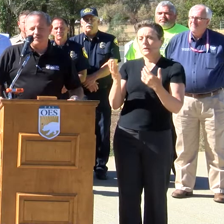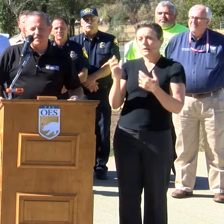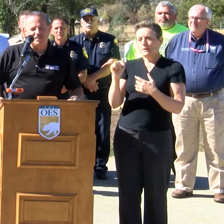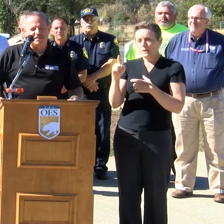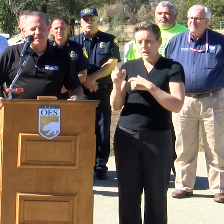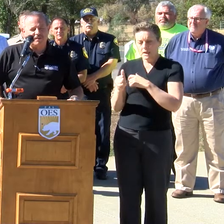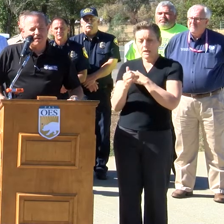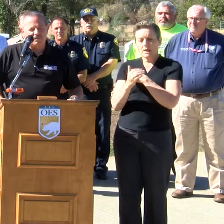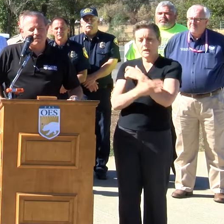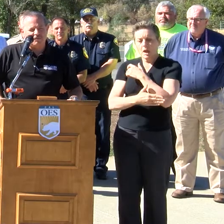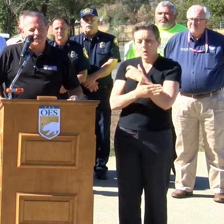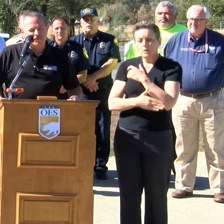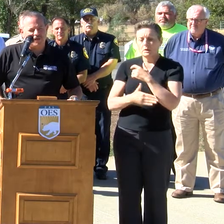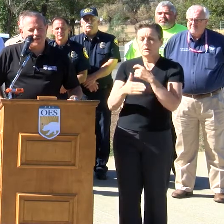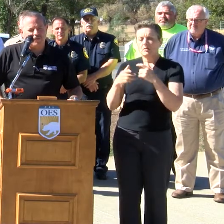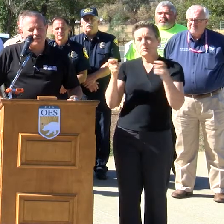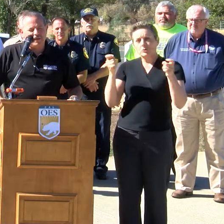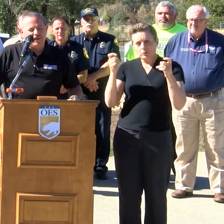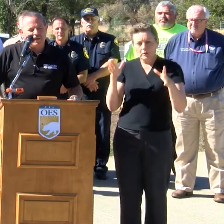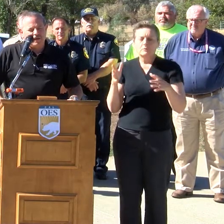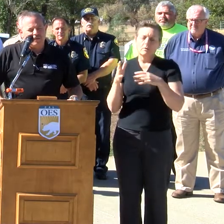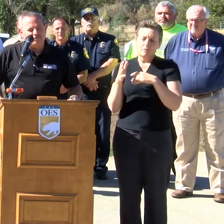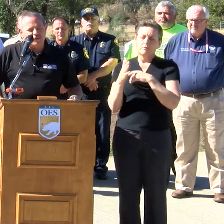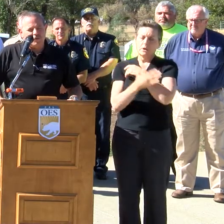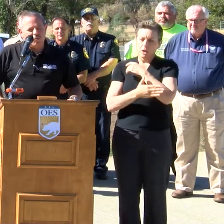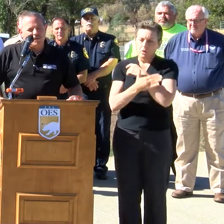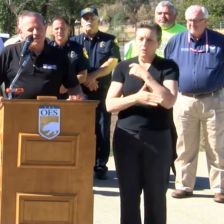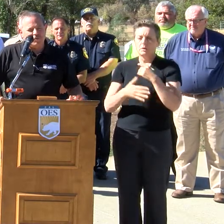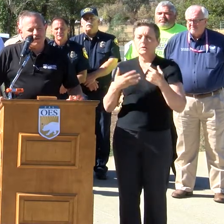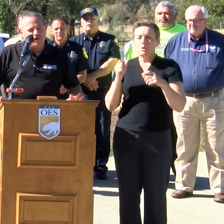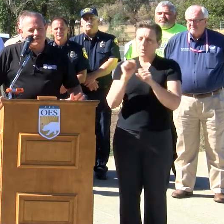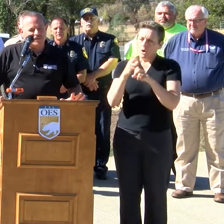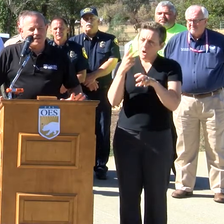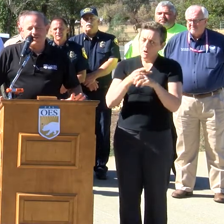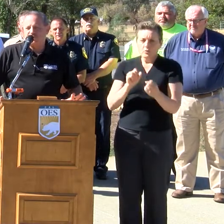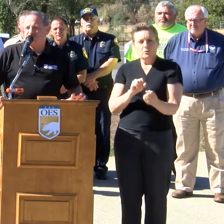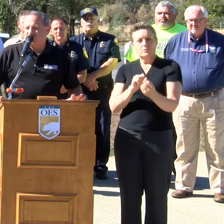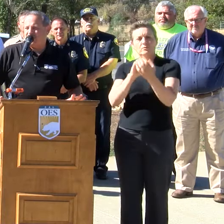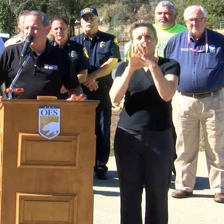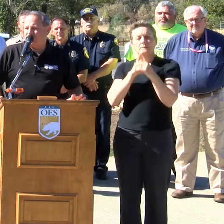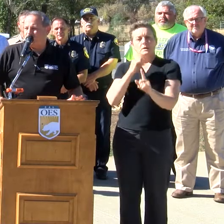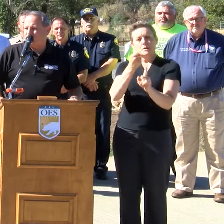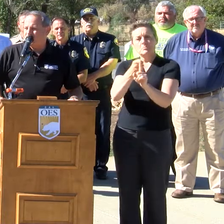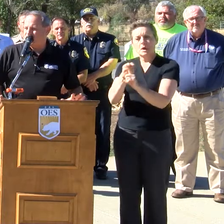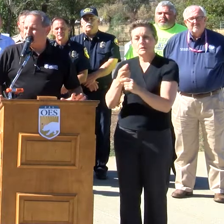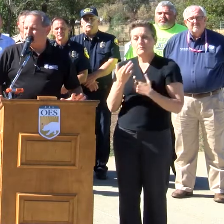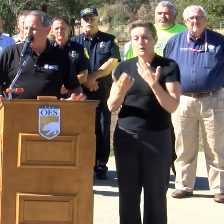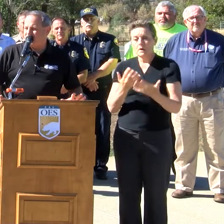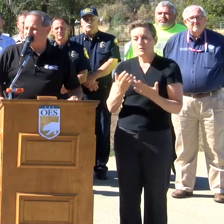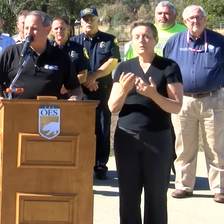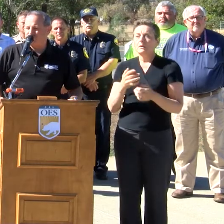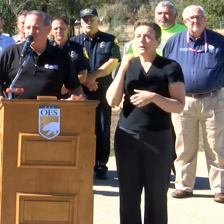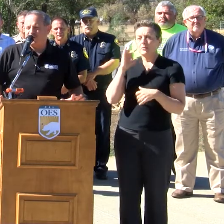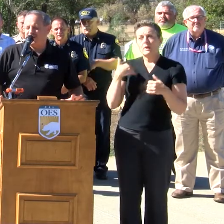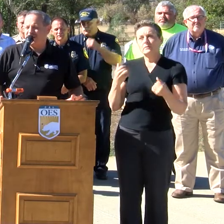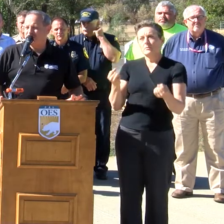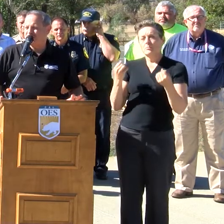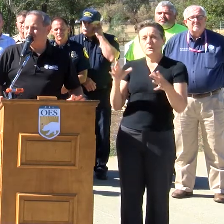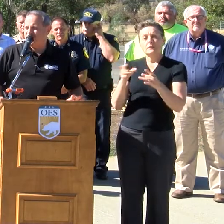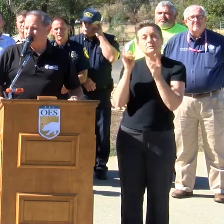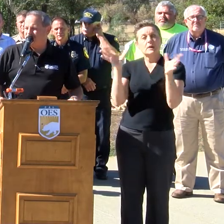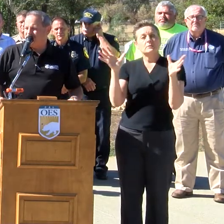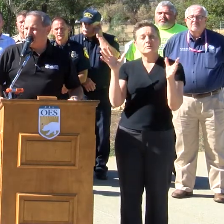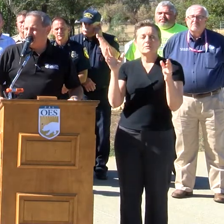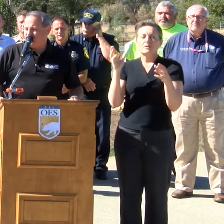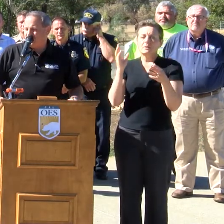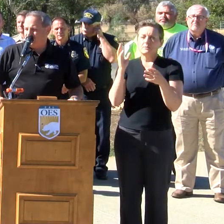impacts of this fire. You know, we deal with a lot of disasters throughout California. It's a big state. Some call it a nation